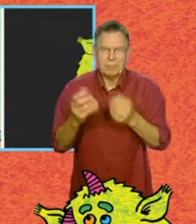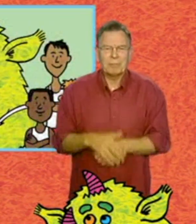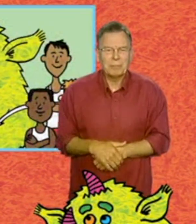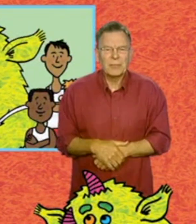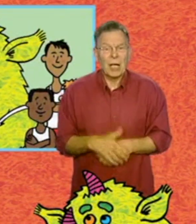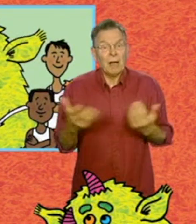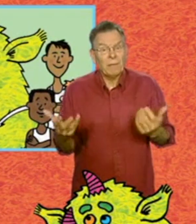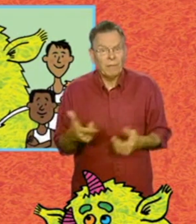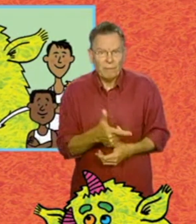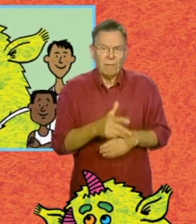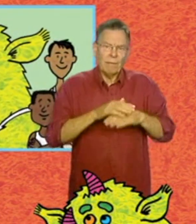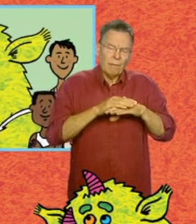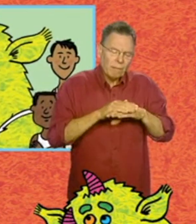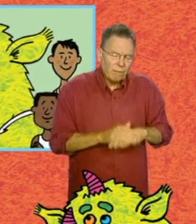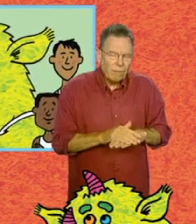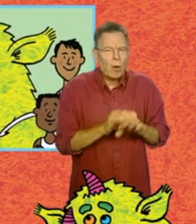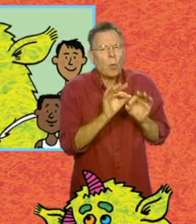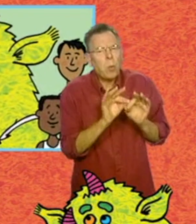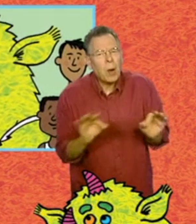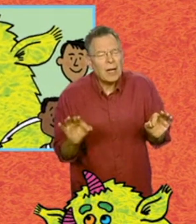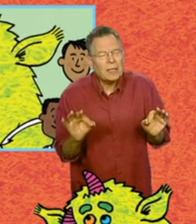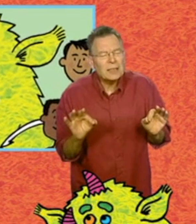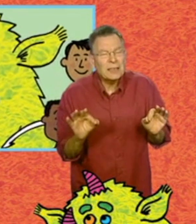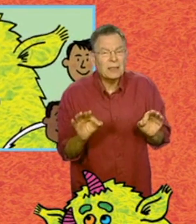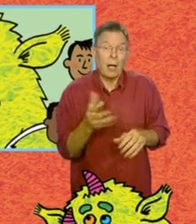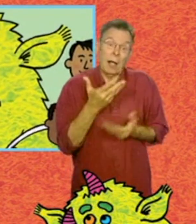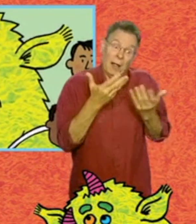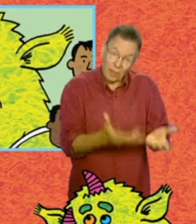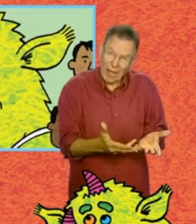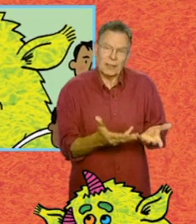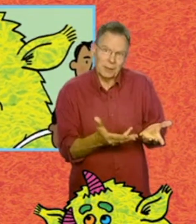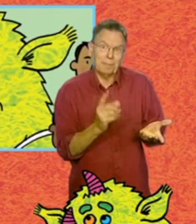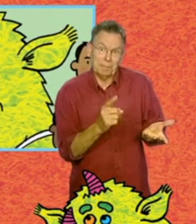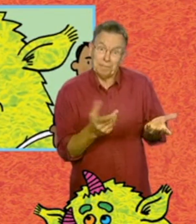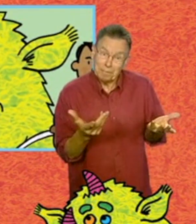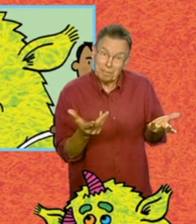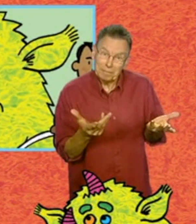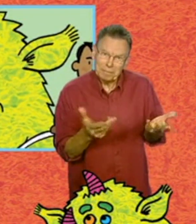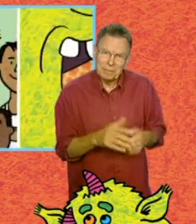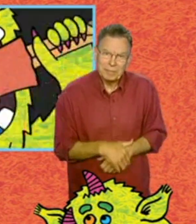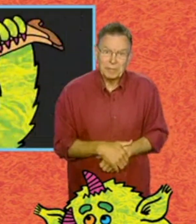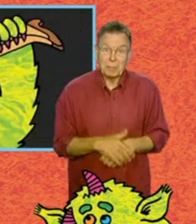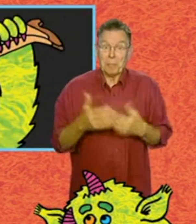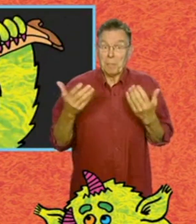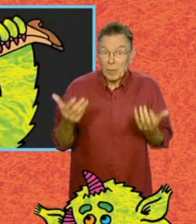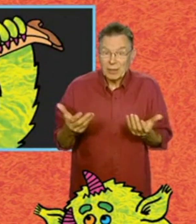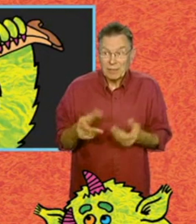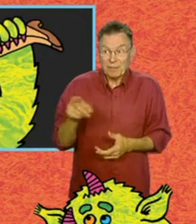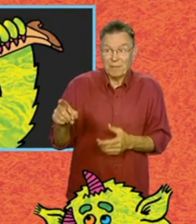If it sits quietly, that's that. If it